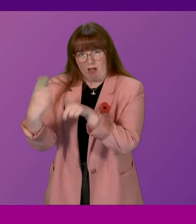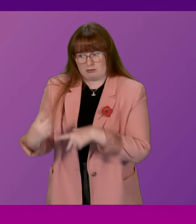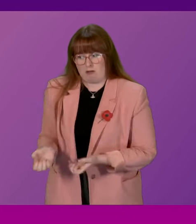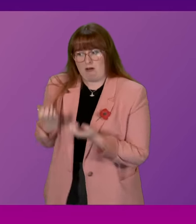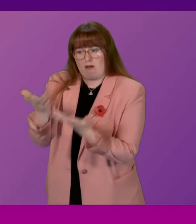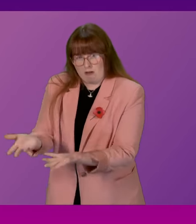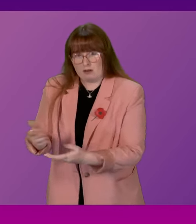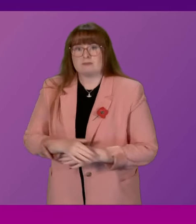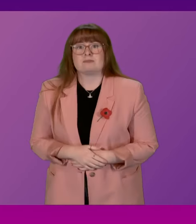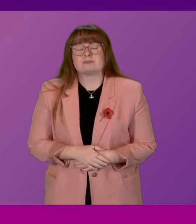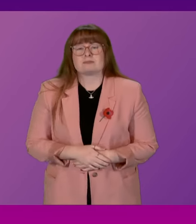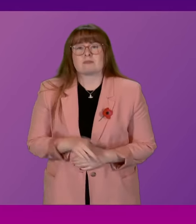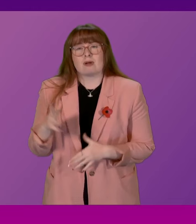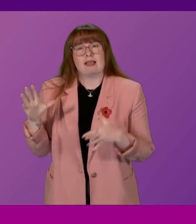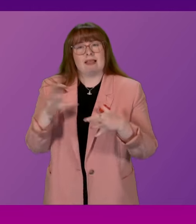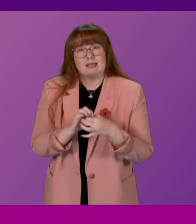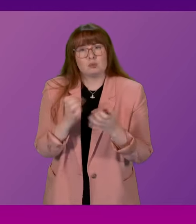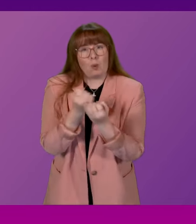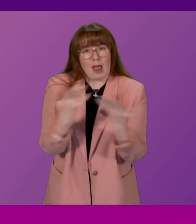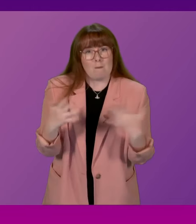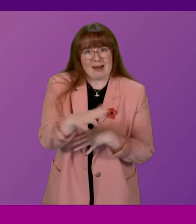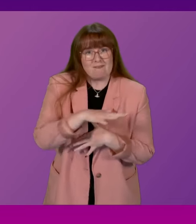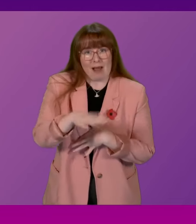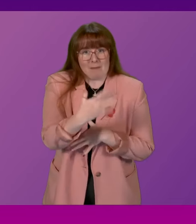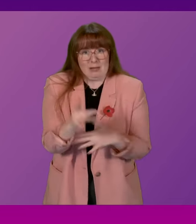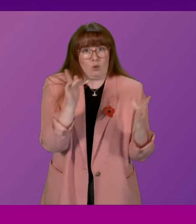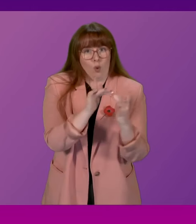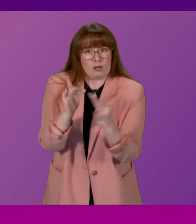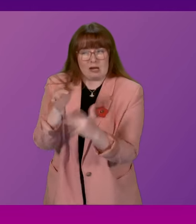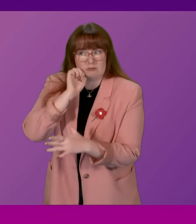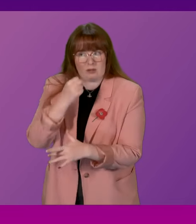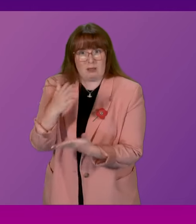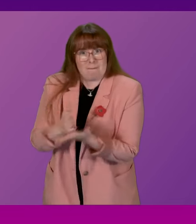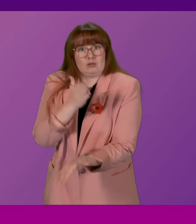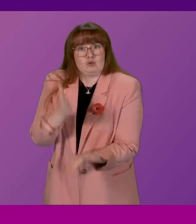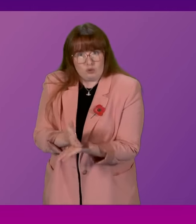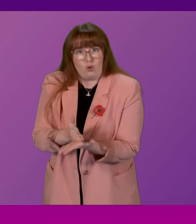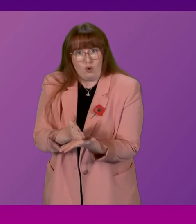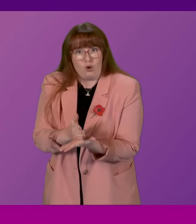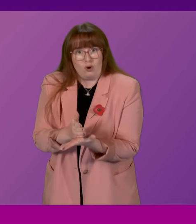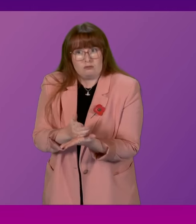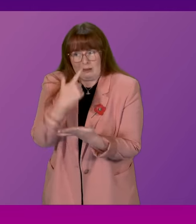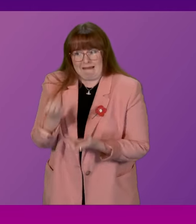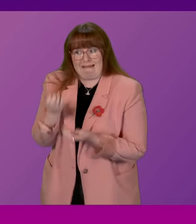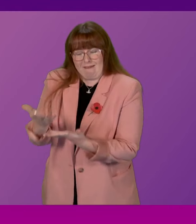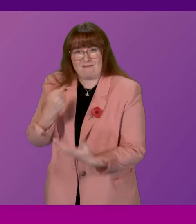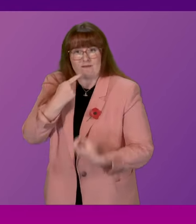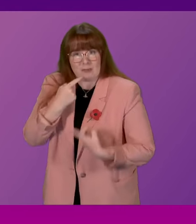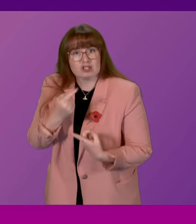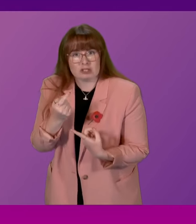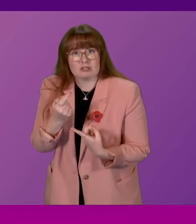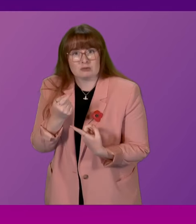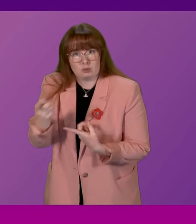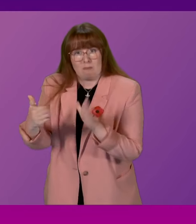questions. In relation to how many families have been contacted, I will ensure that if we can provide that information that it is provided